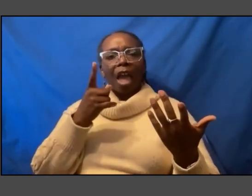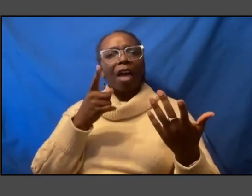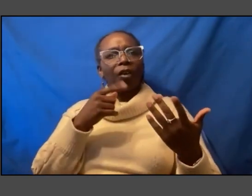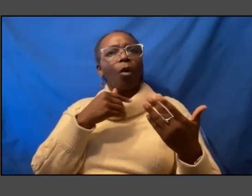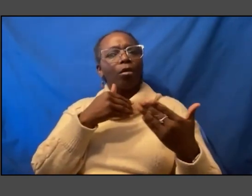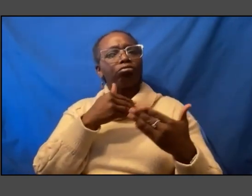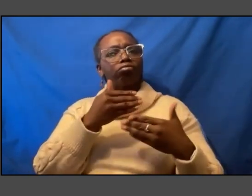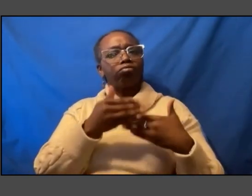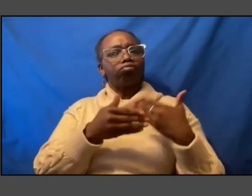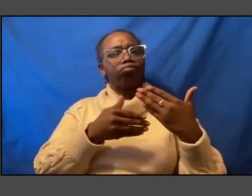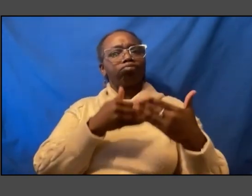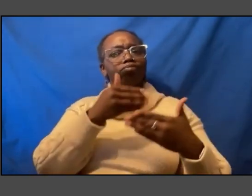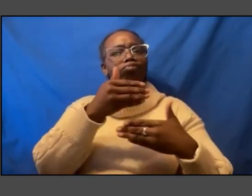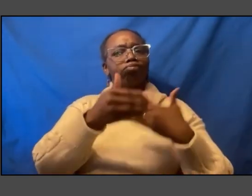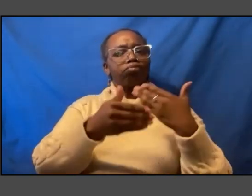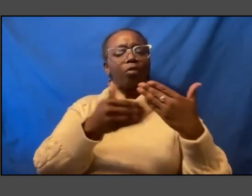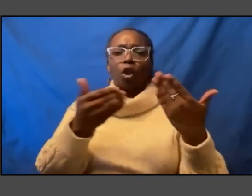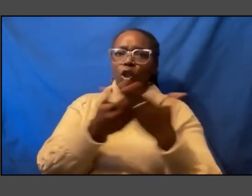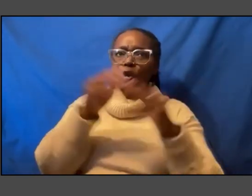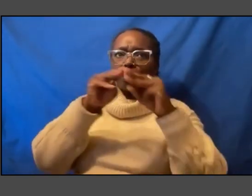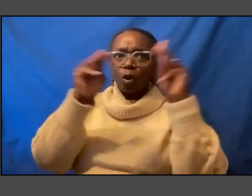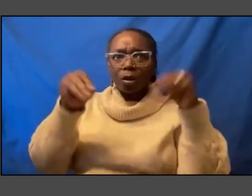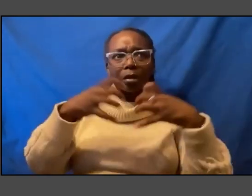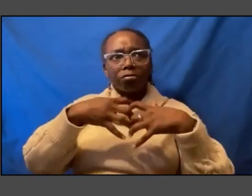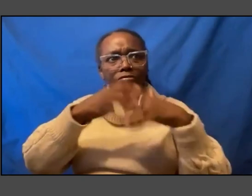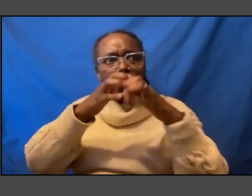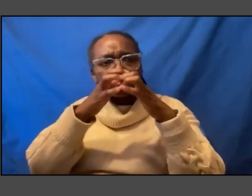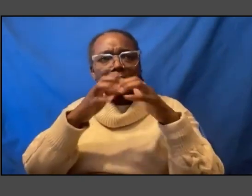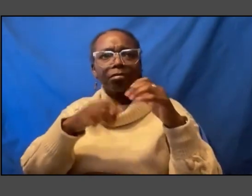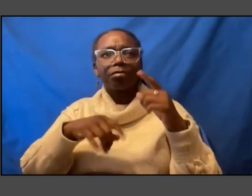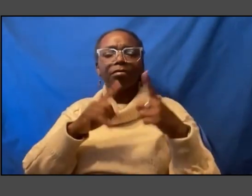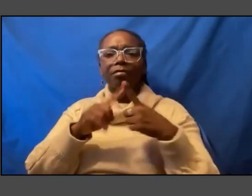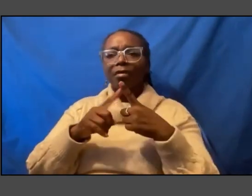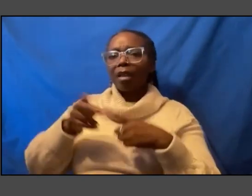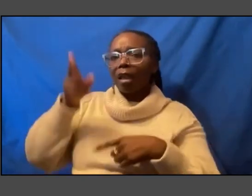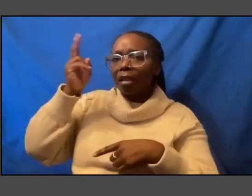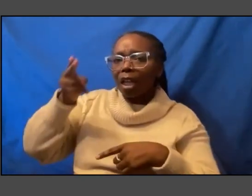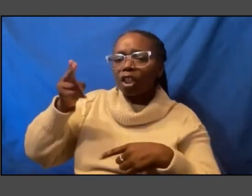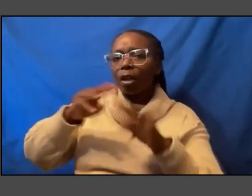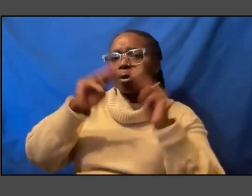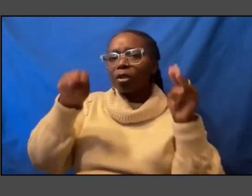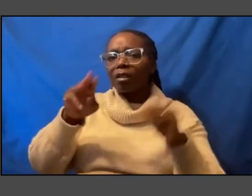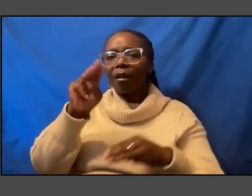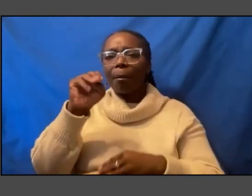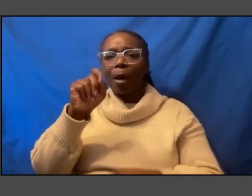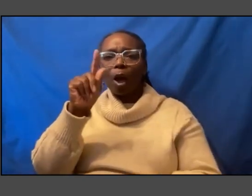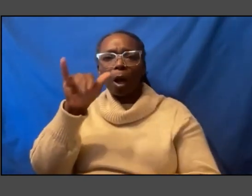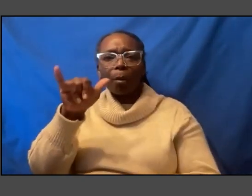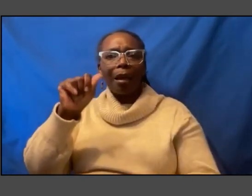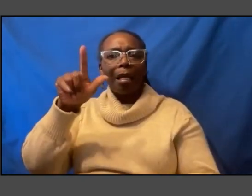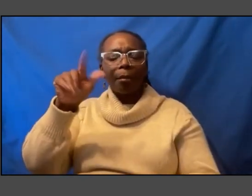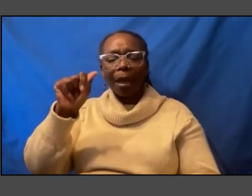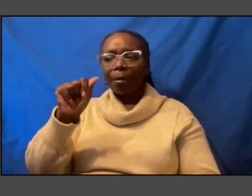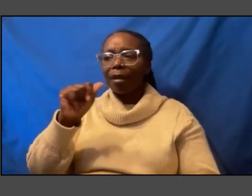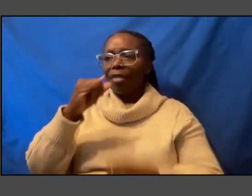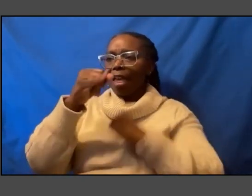museums that have opened um the legacy museum in Montgomery the international museum uh that they're going to do in